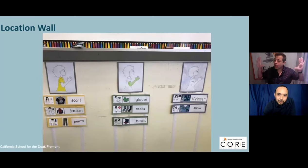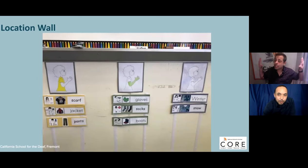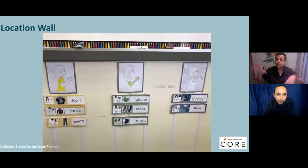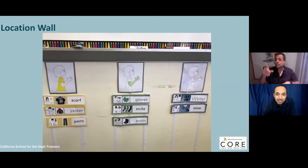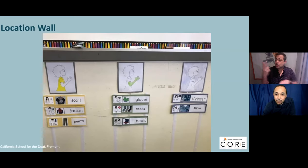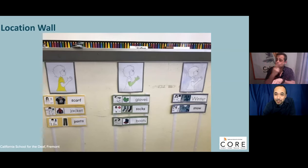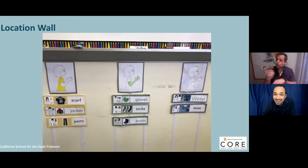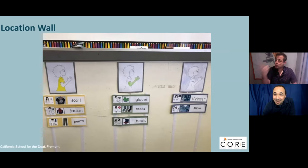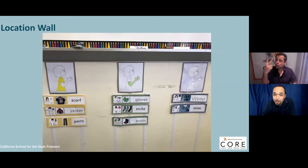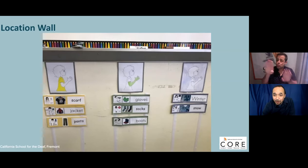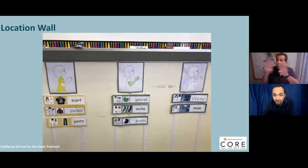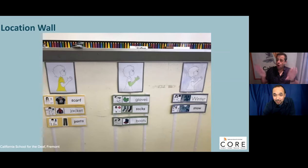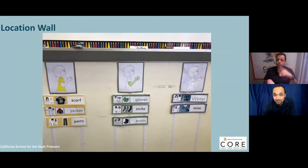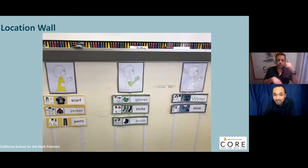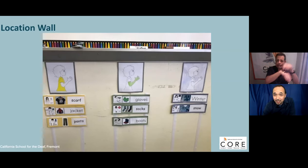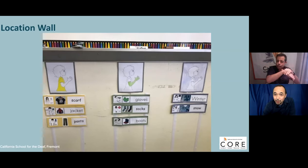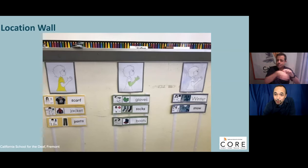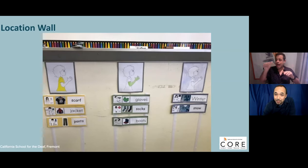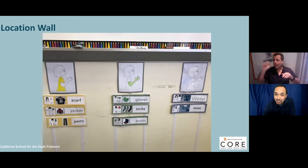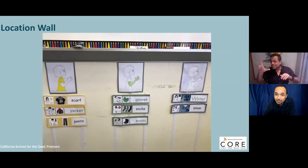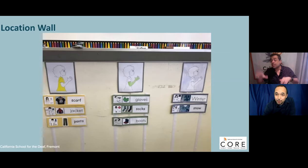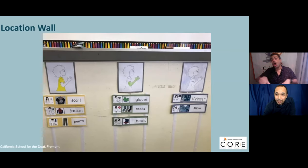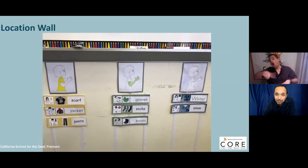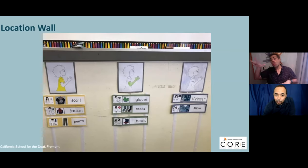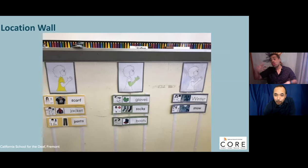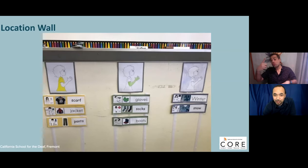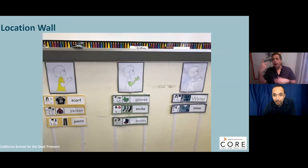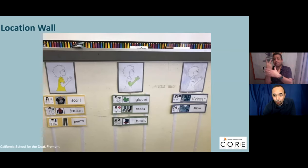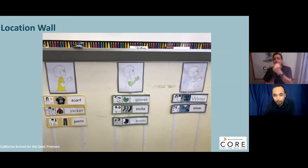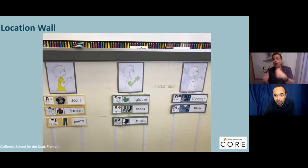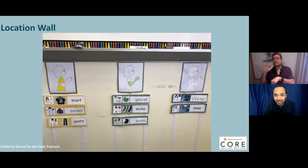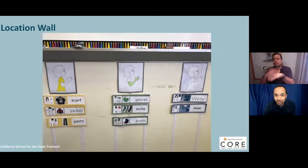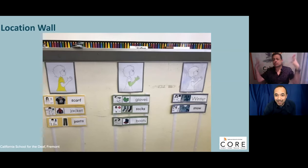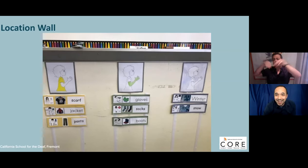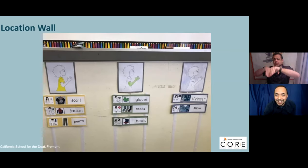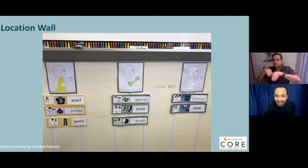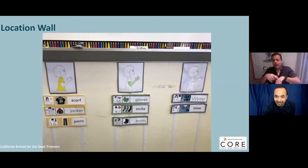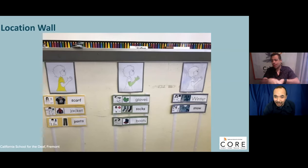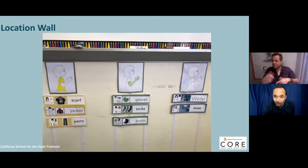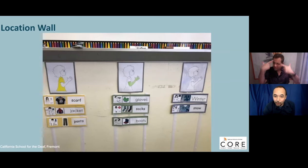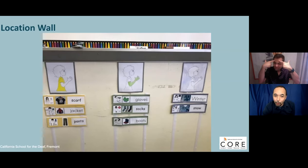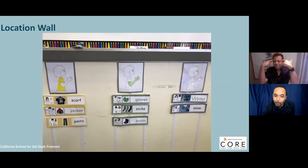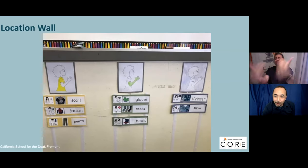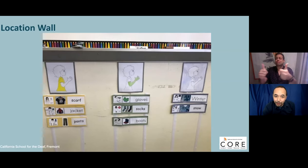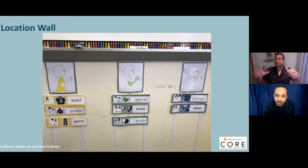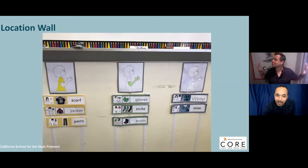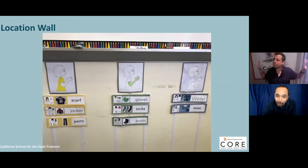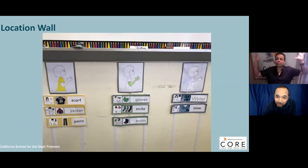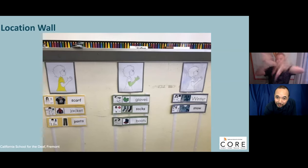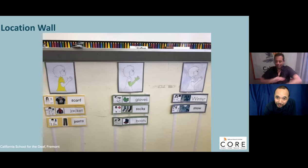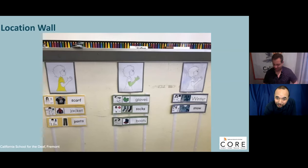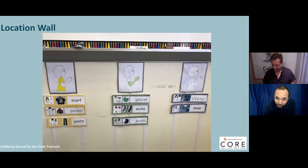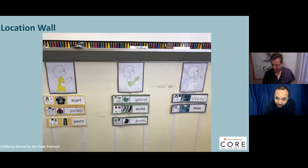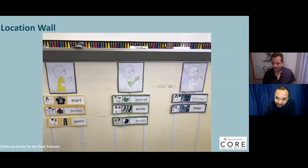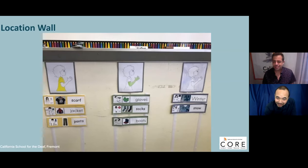So teachers and parents can use these two kinds of walls that incorporate English and ASL, or both together.